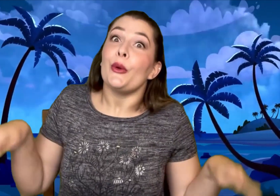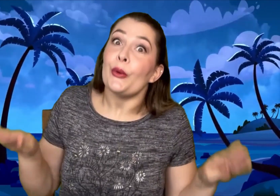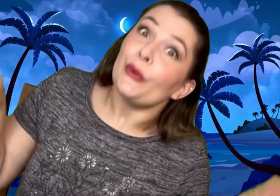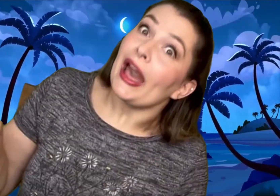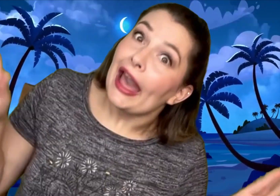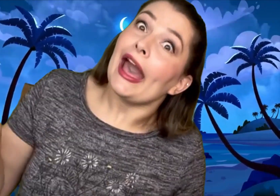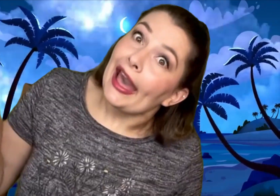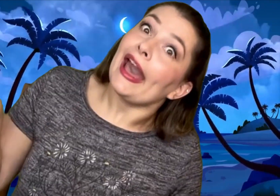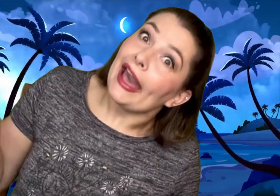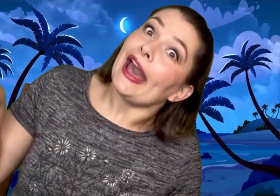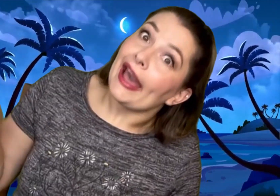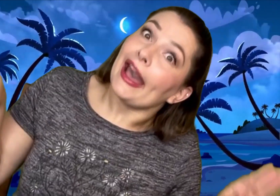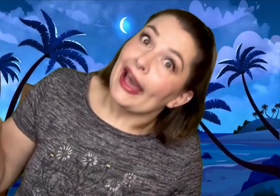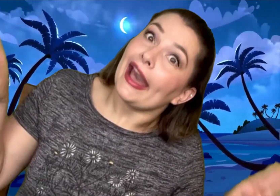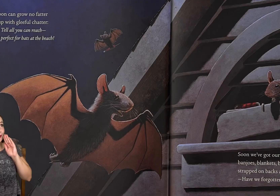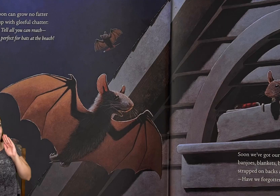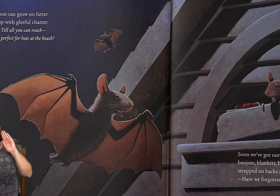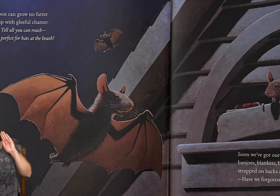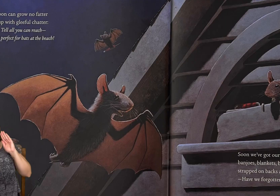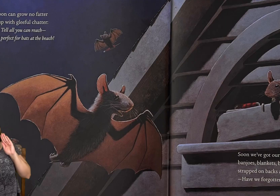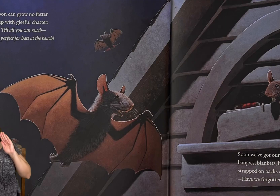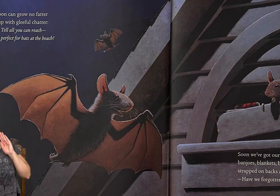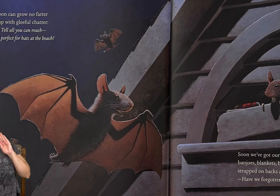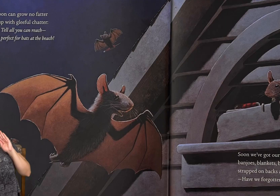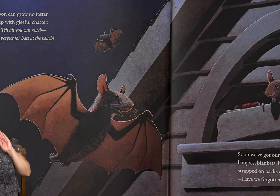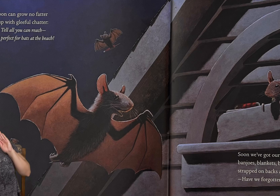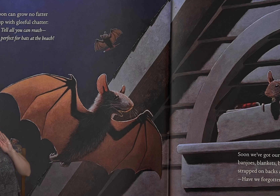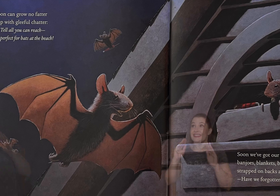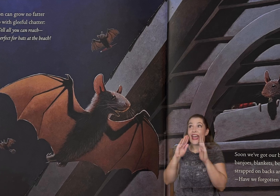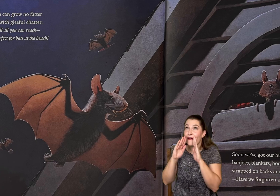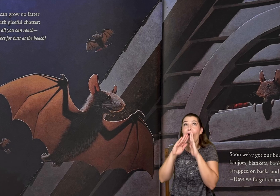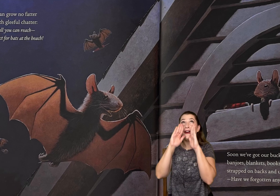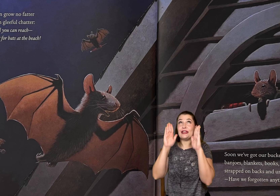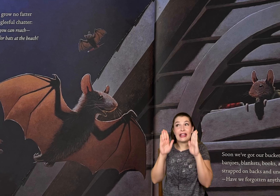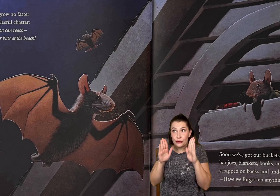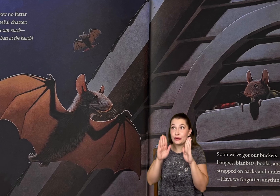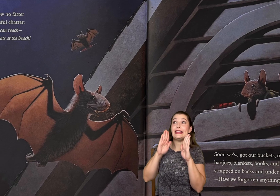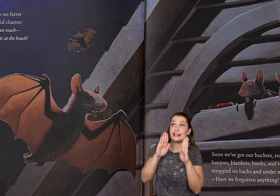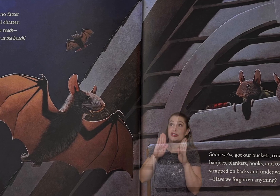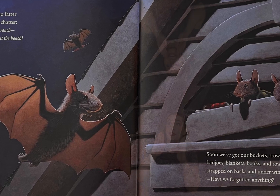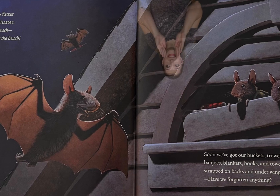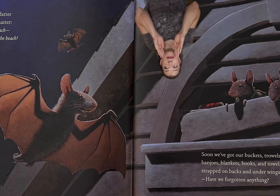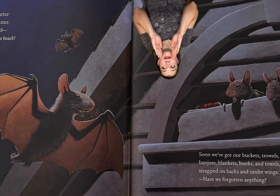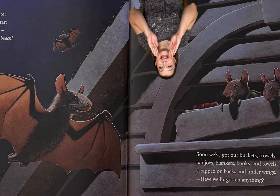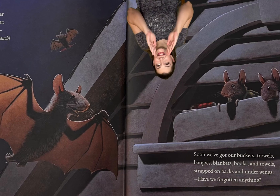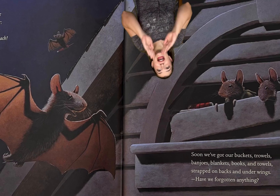Holli. Quick! Call out! Tell all you can reach! The moon is just